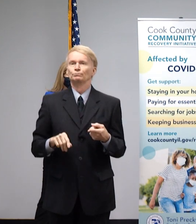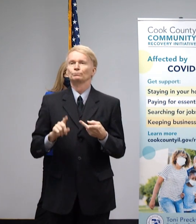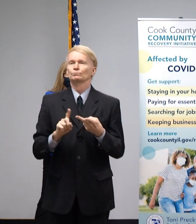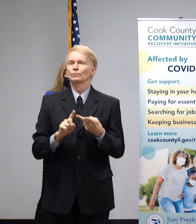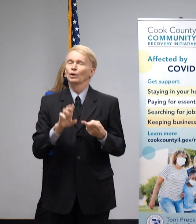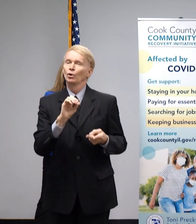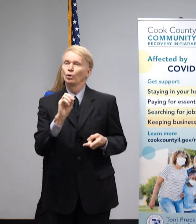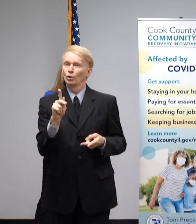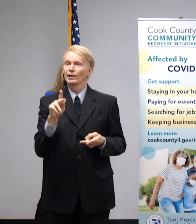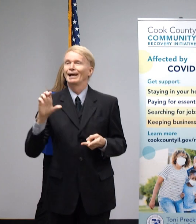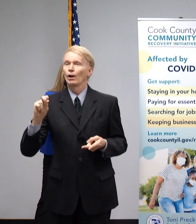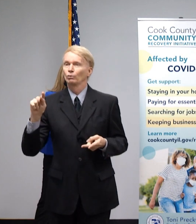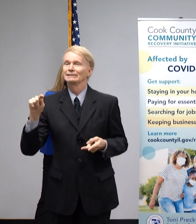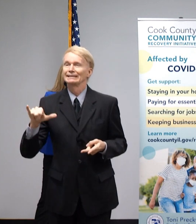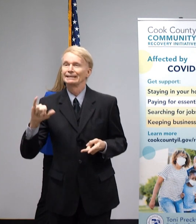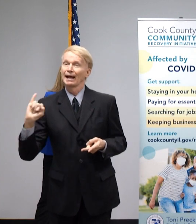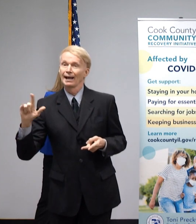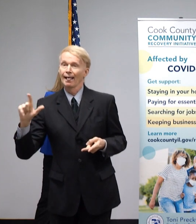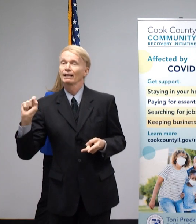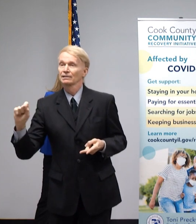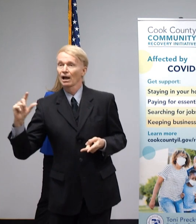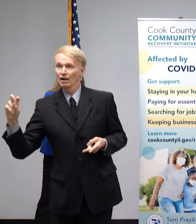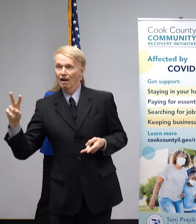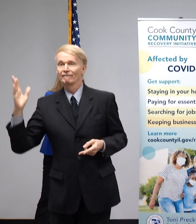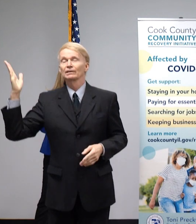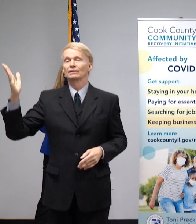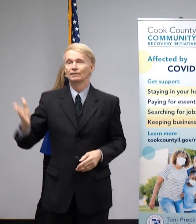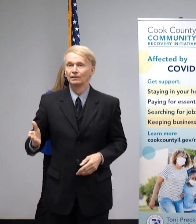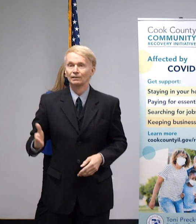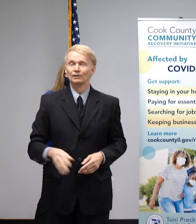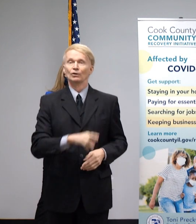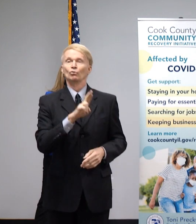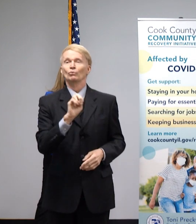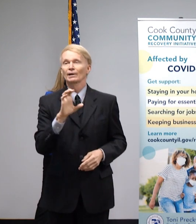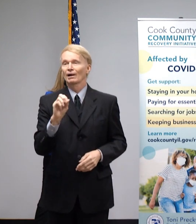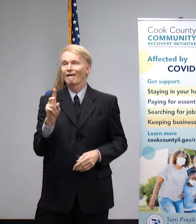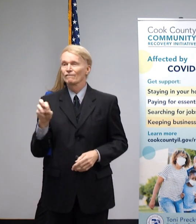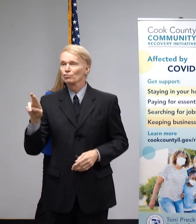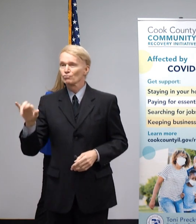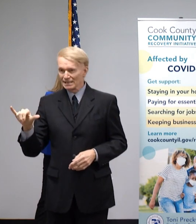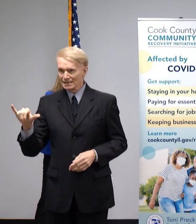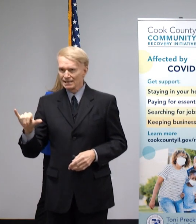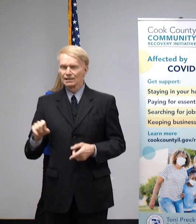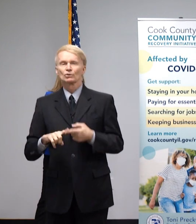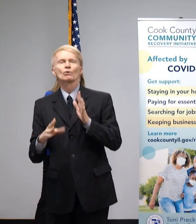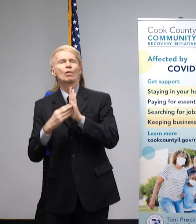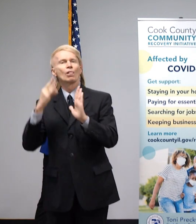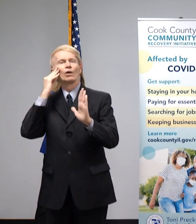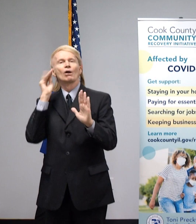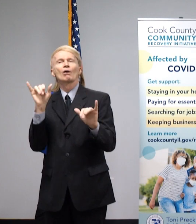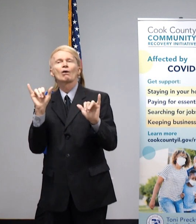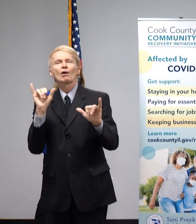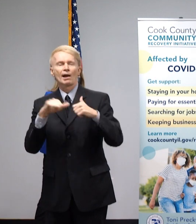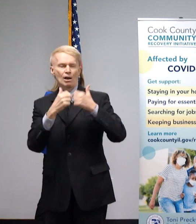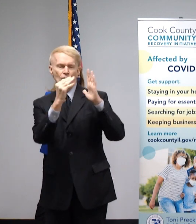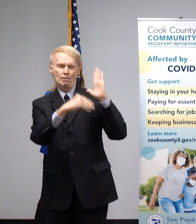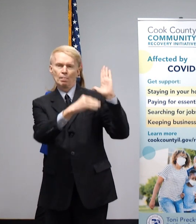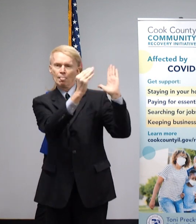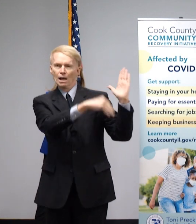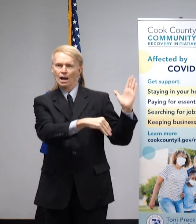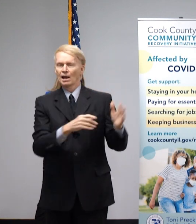www.cookcountyl.gov forward slash recovery to learn more about the application process and eligibility